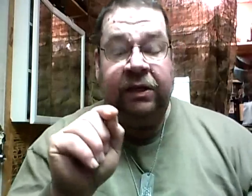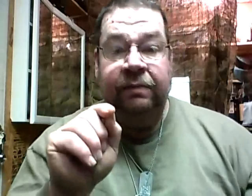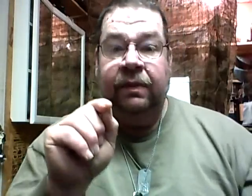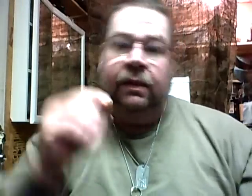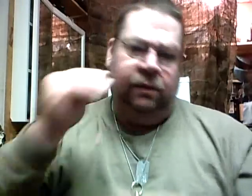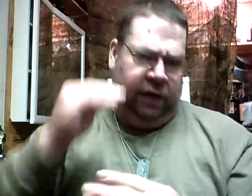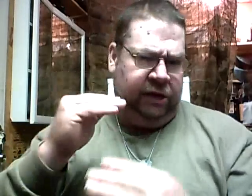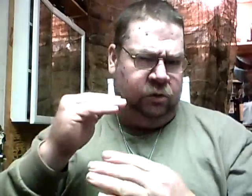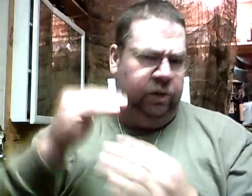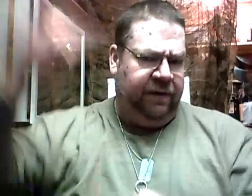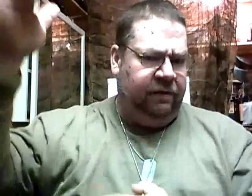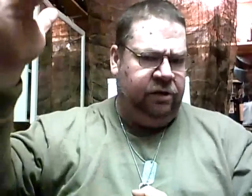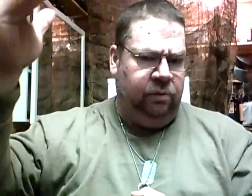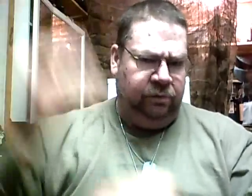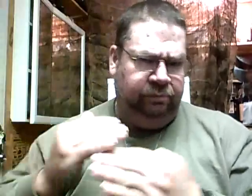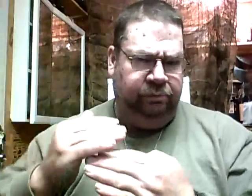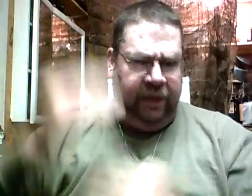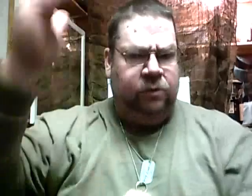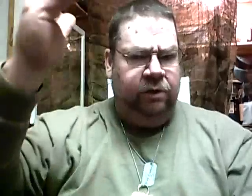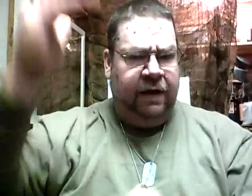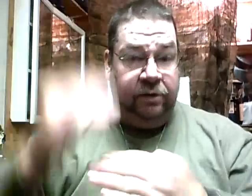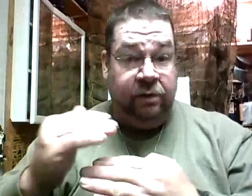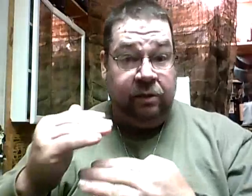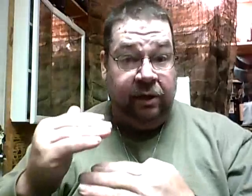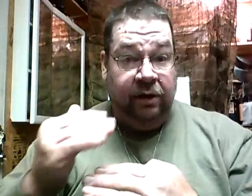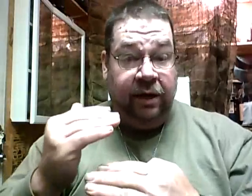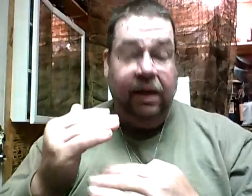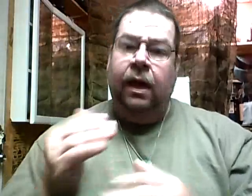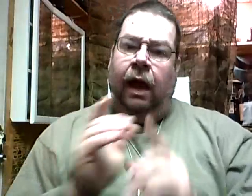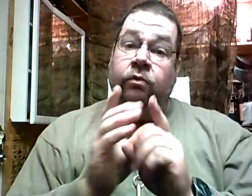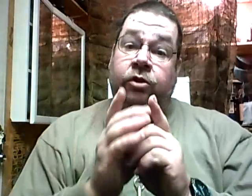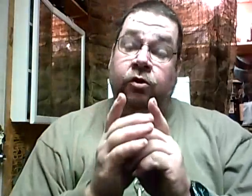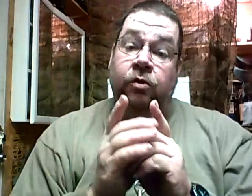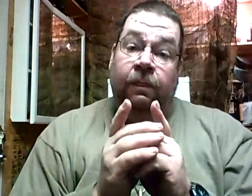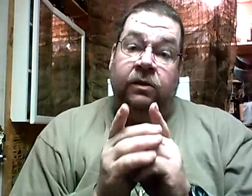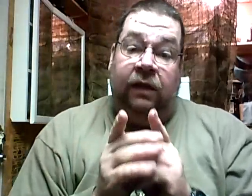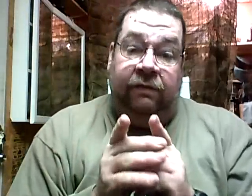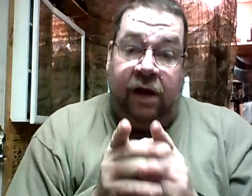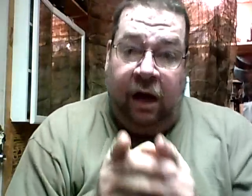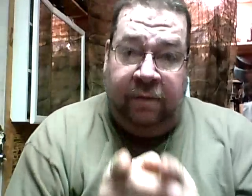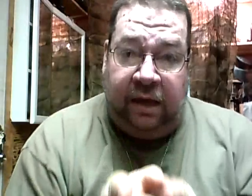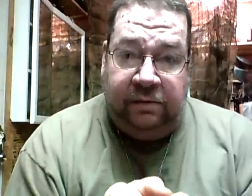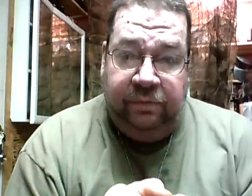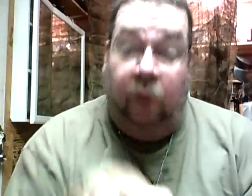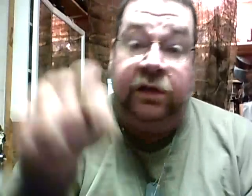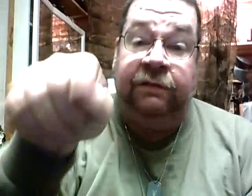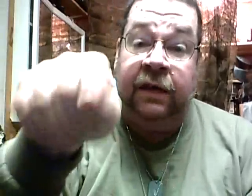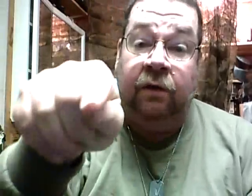the next 25 subbers, next 25 to sub to me, okay? I want you to leave a comment on this video.